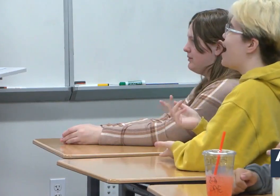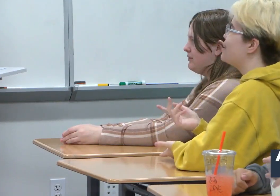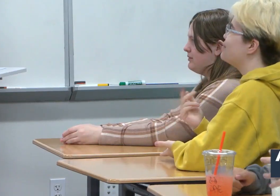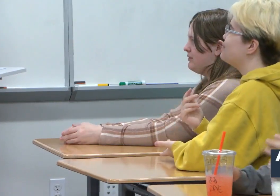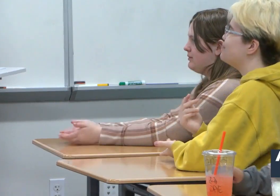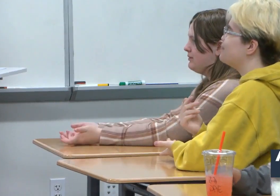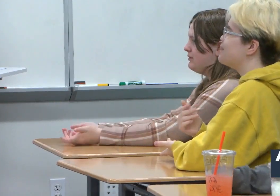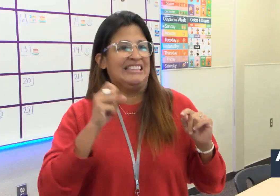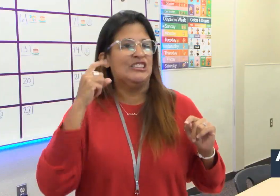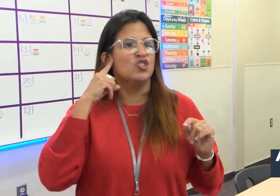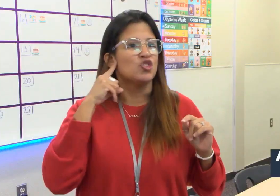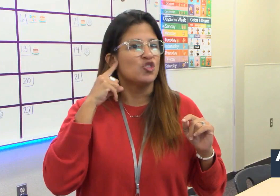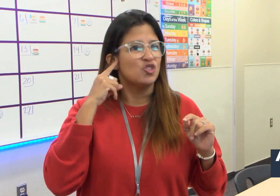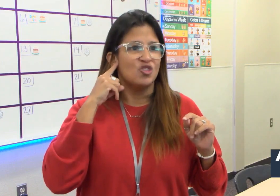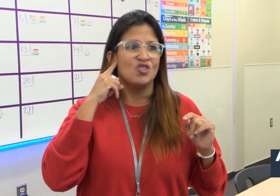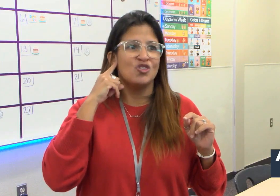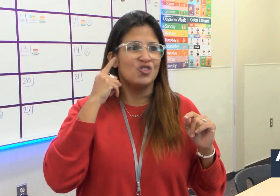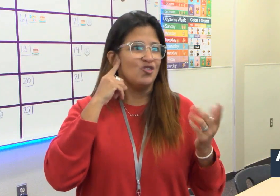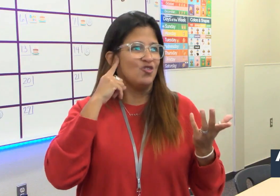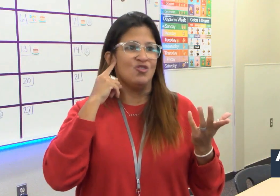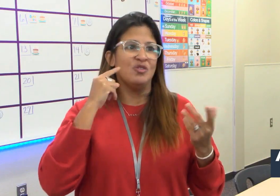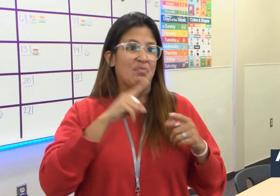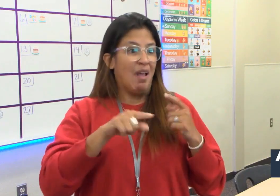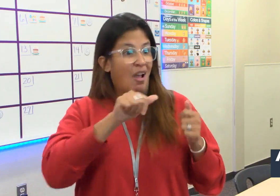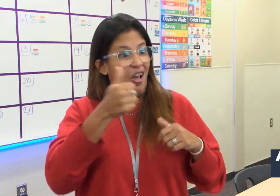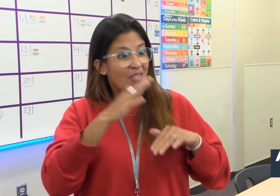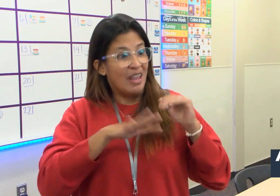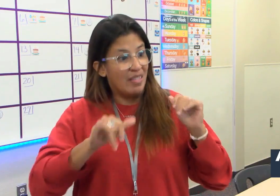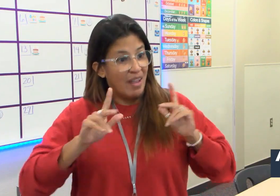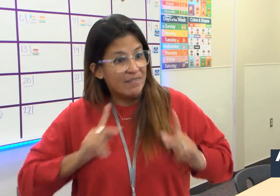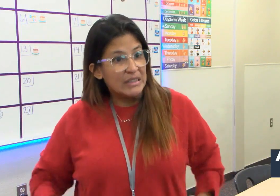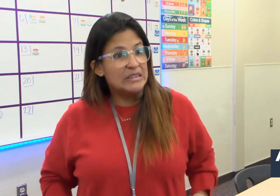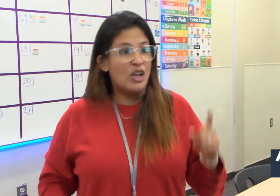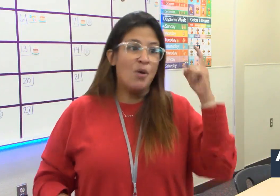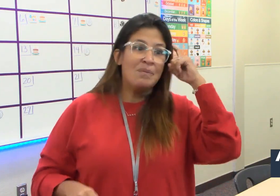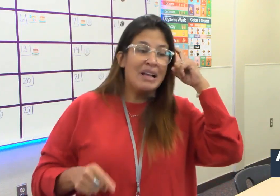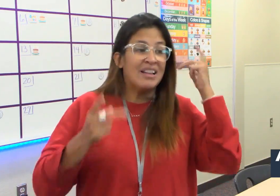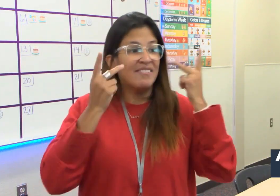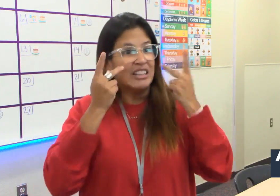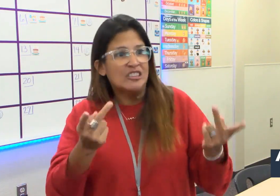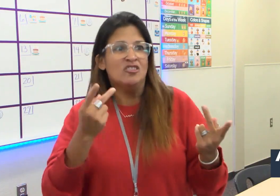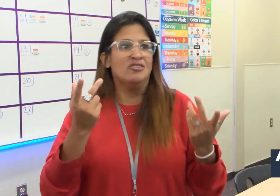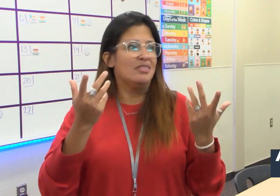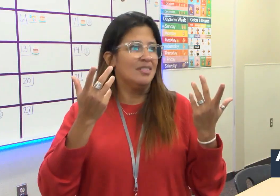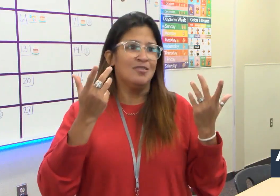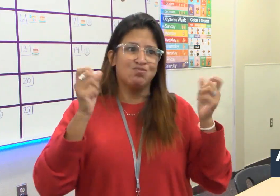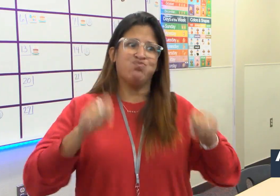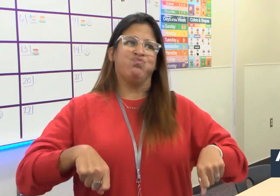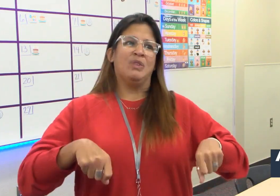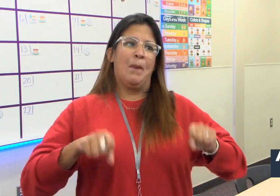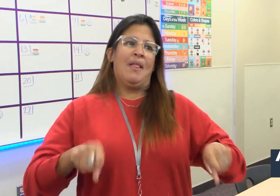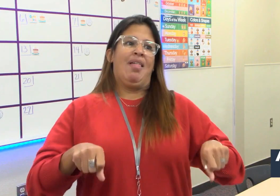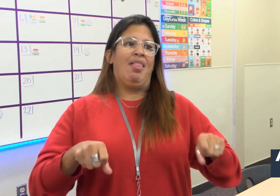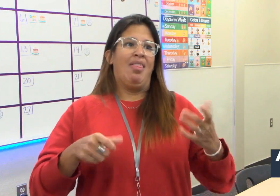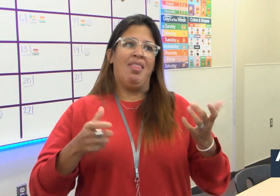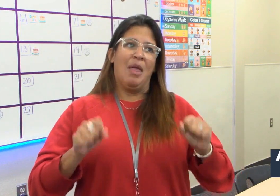understand. There's so many things people think, like we can't do, but the only thing we can't do is hear mentally, physically, visually. We're so